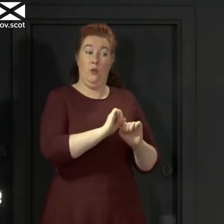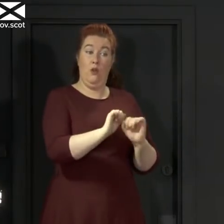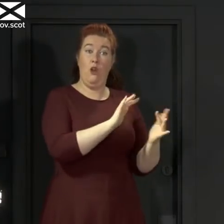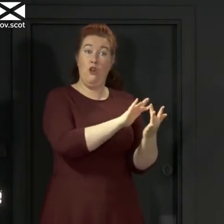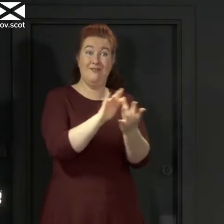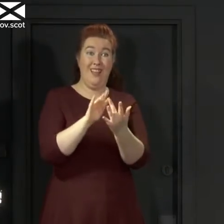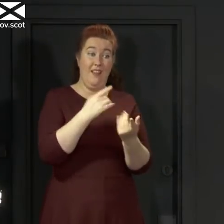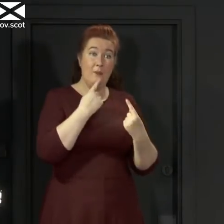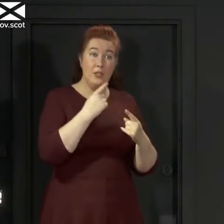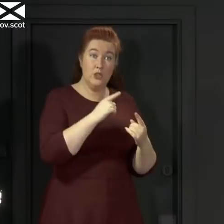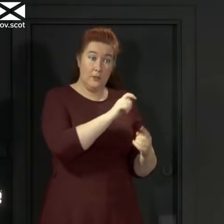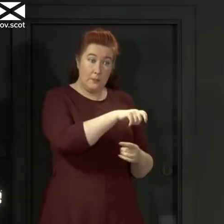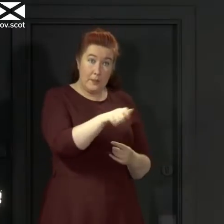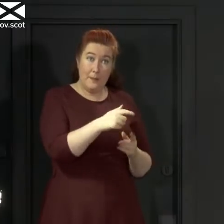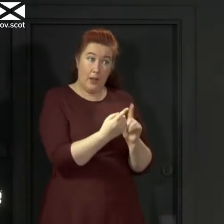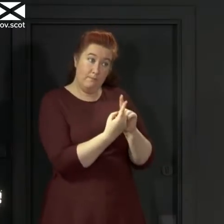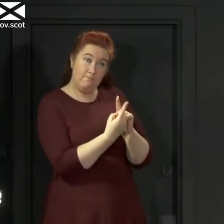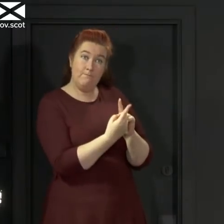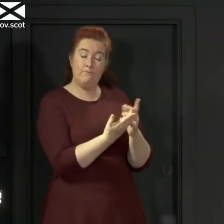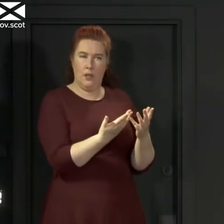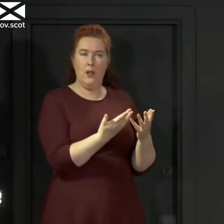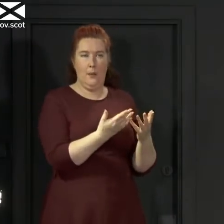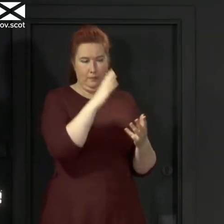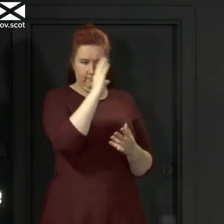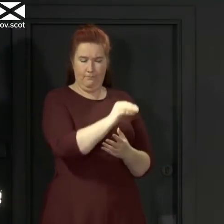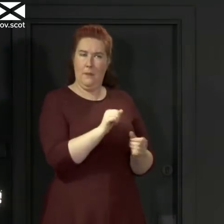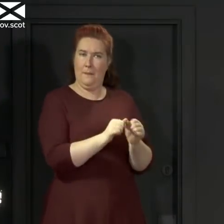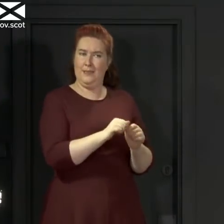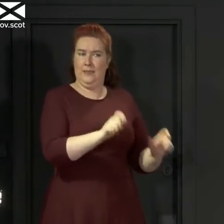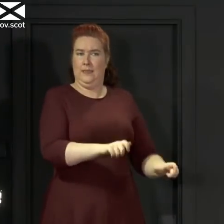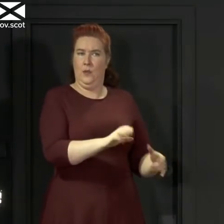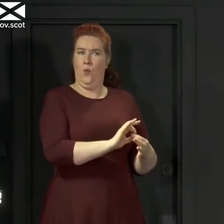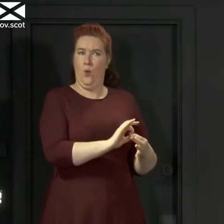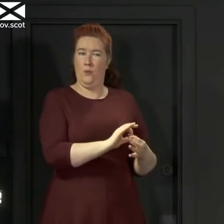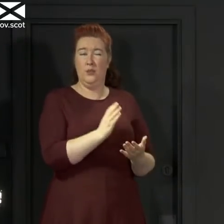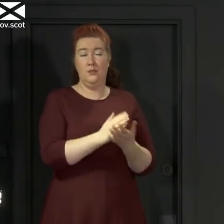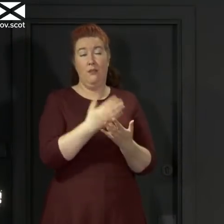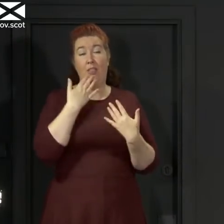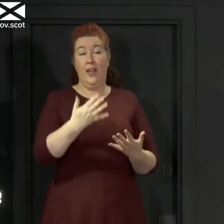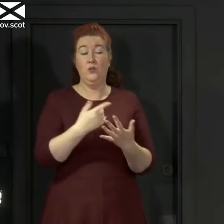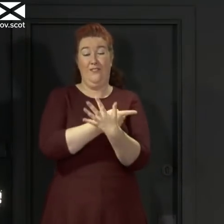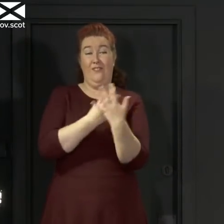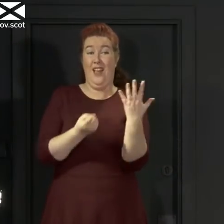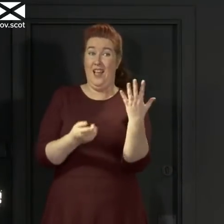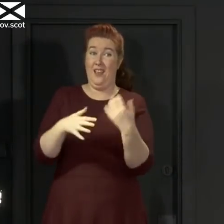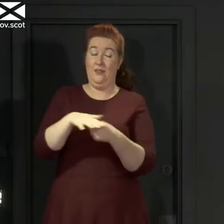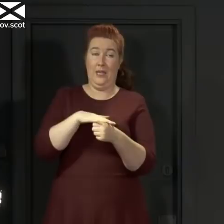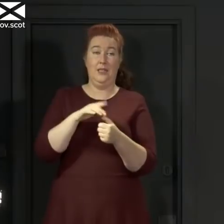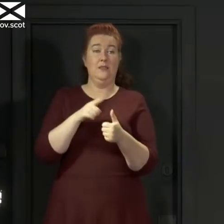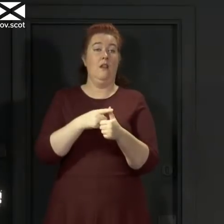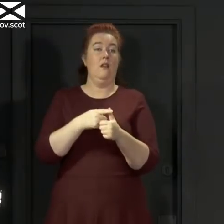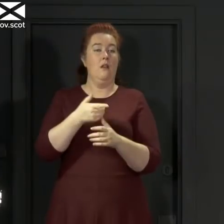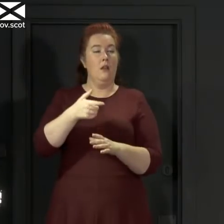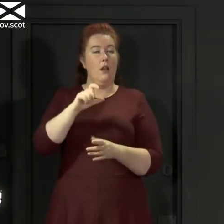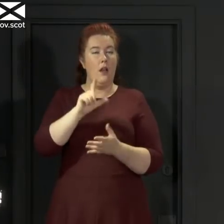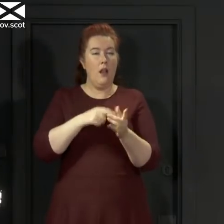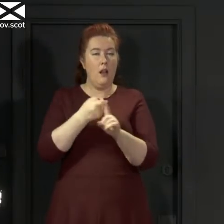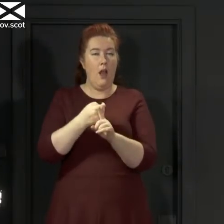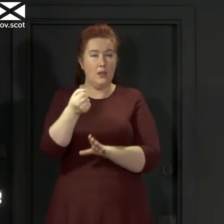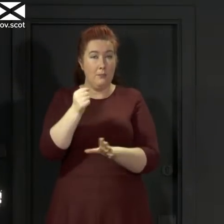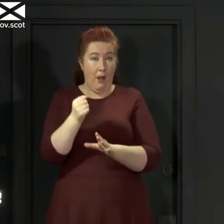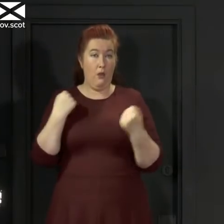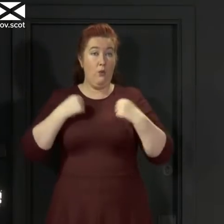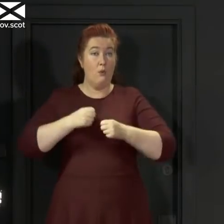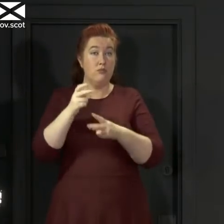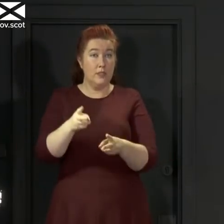advised to isolate. And I want to take the opportunity today to thank these five locations, which are Clark's Bar in Cote Bridge, the Railway